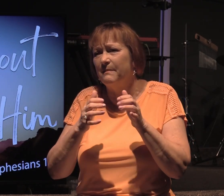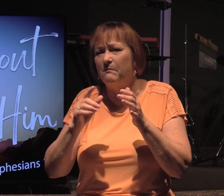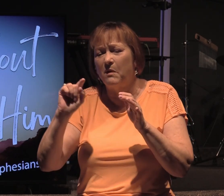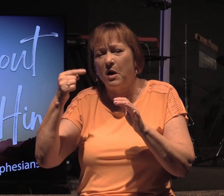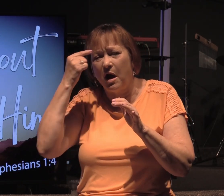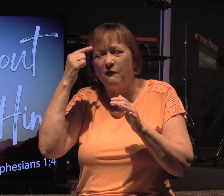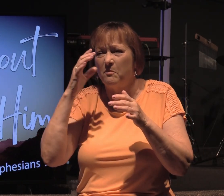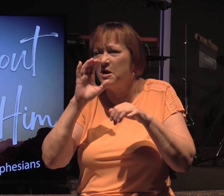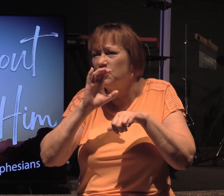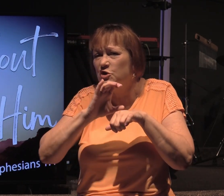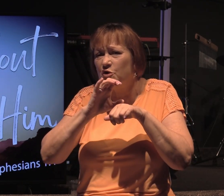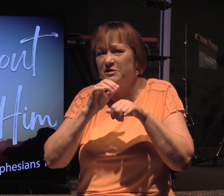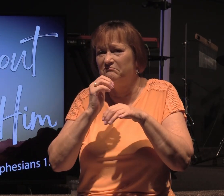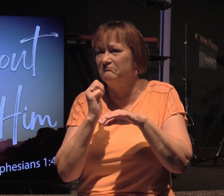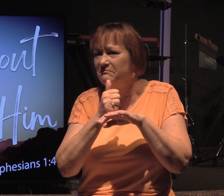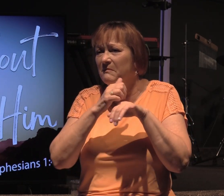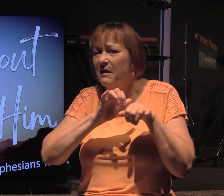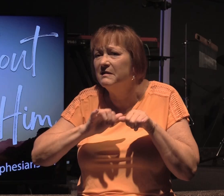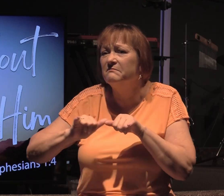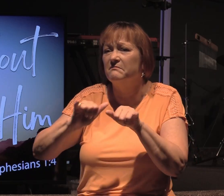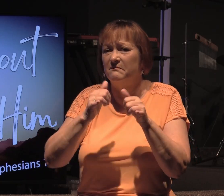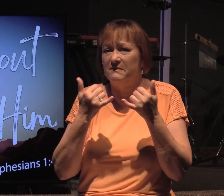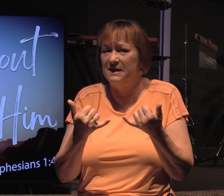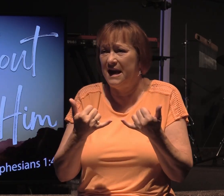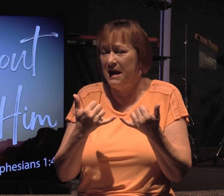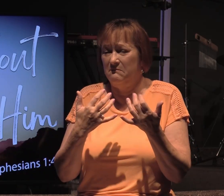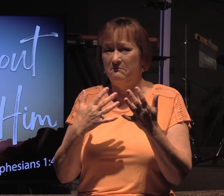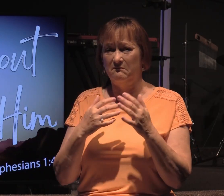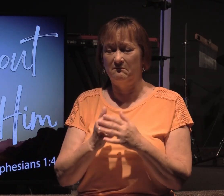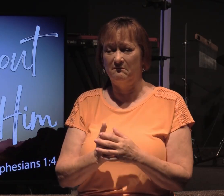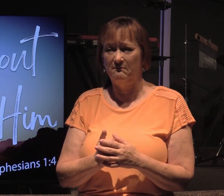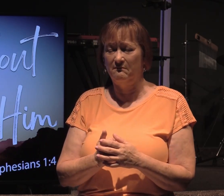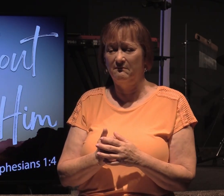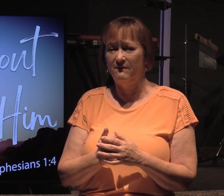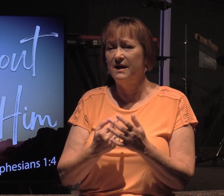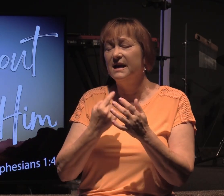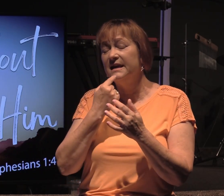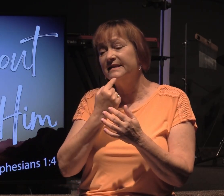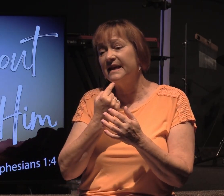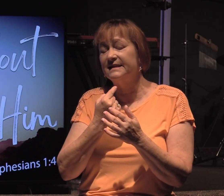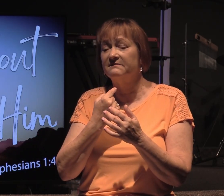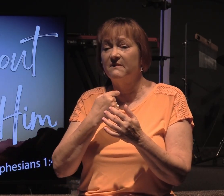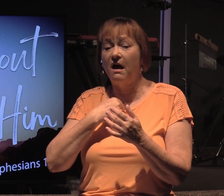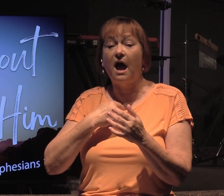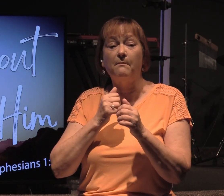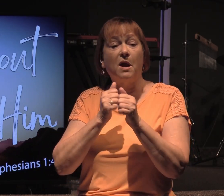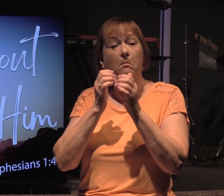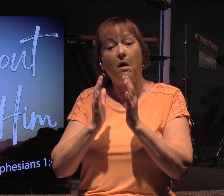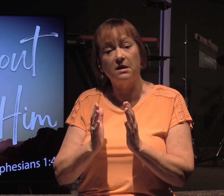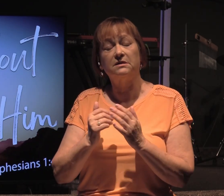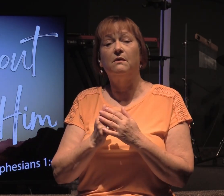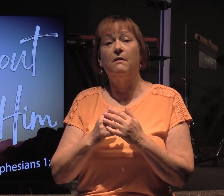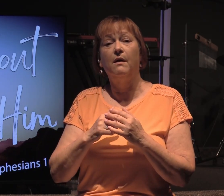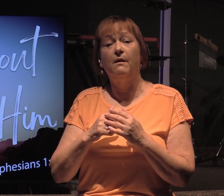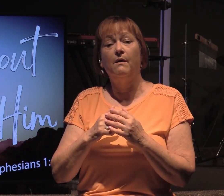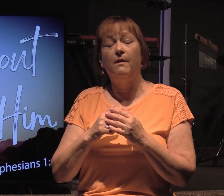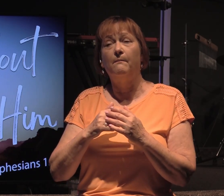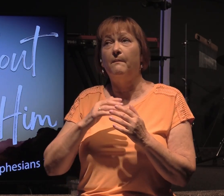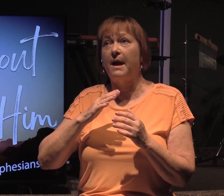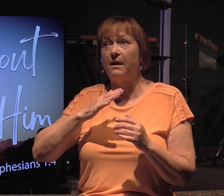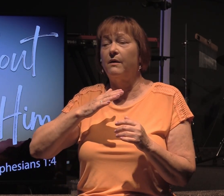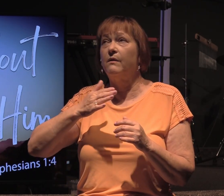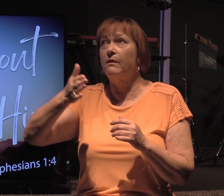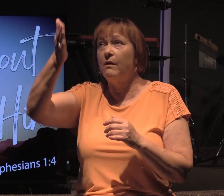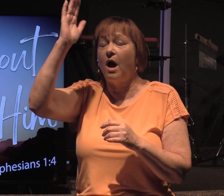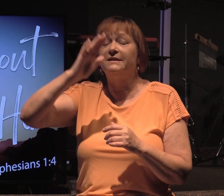church setting today. Are with me? So, he says, I'm an apostle by the will of